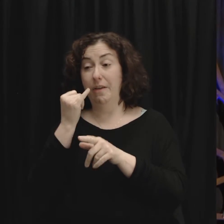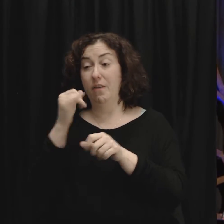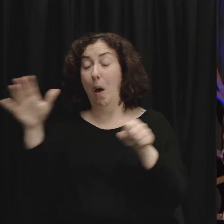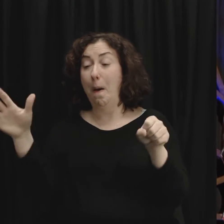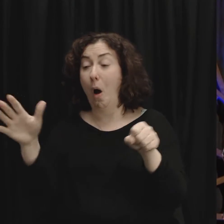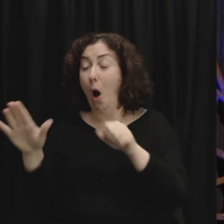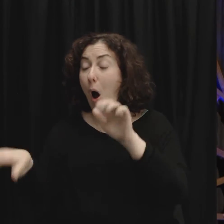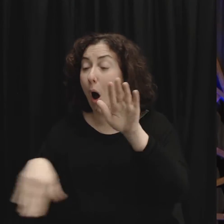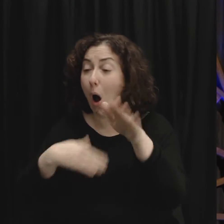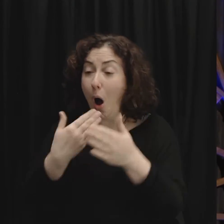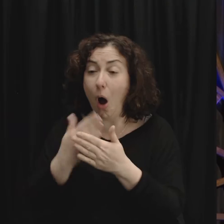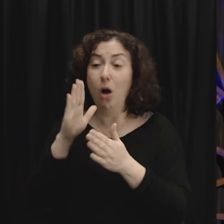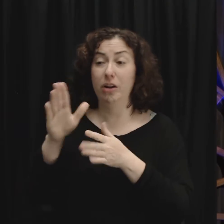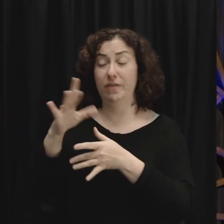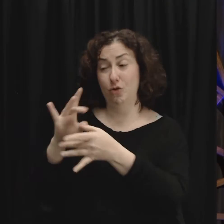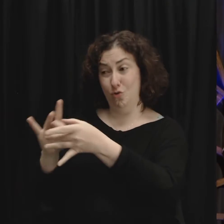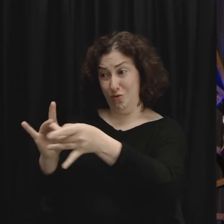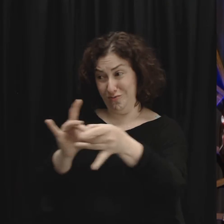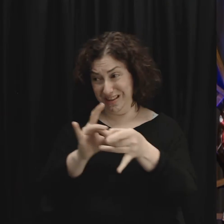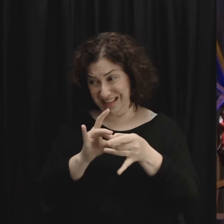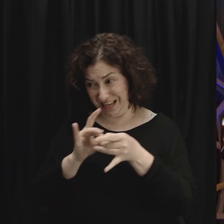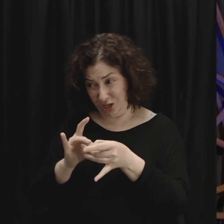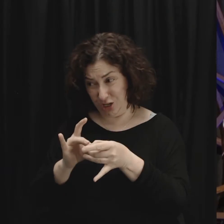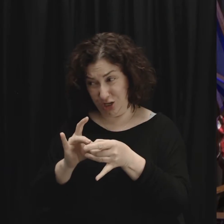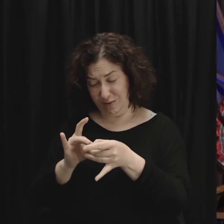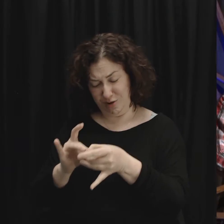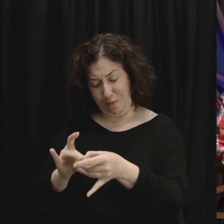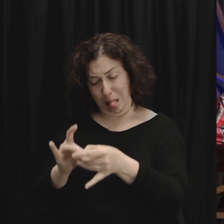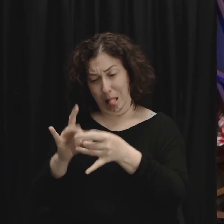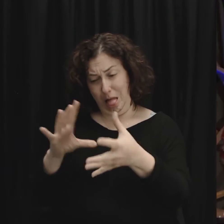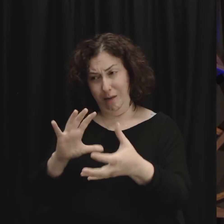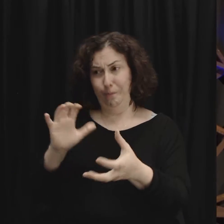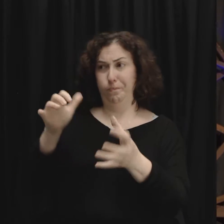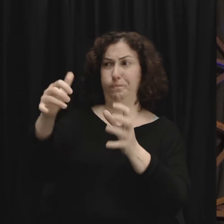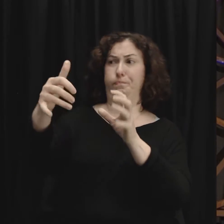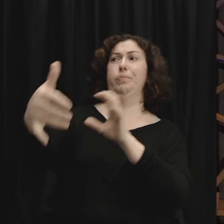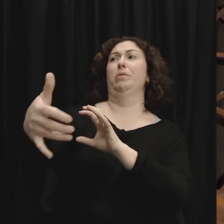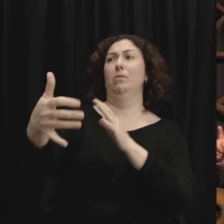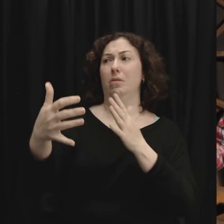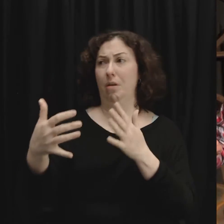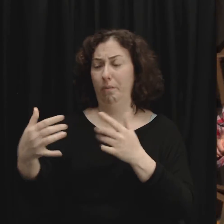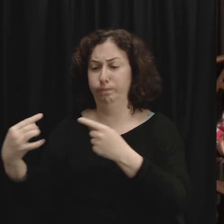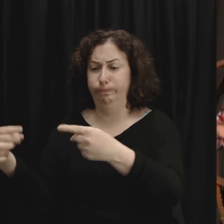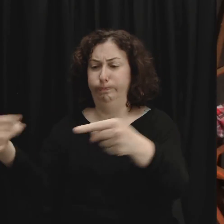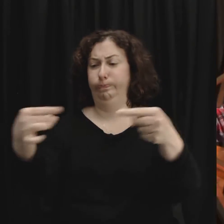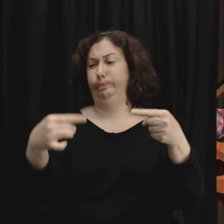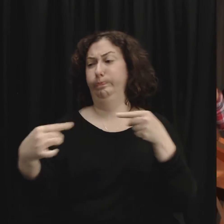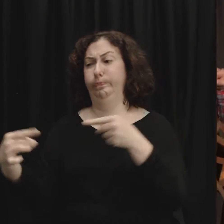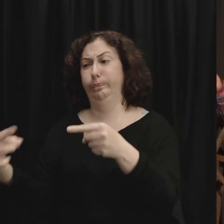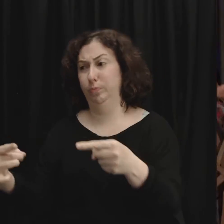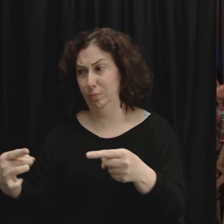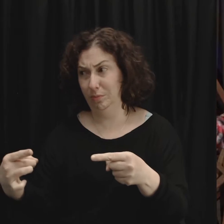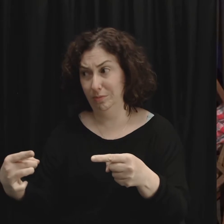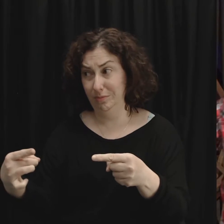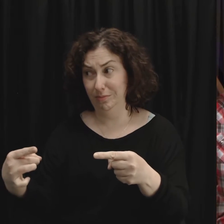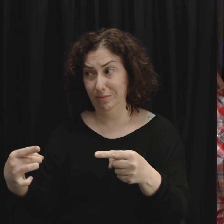relationships are broken and dysfunctional, and right now you think I'm talking about everybody else in your life,